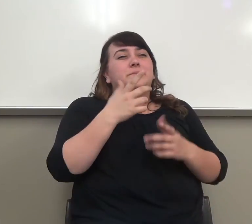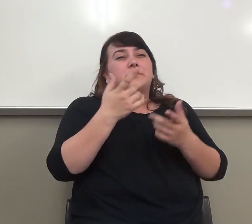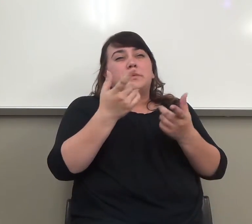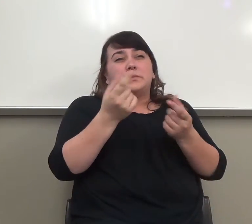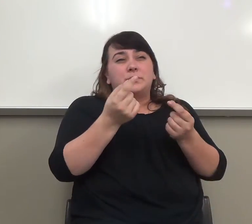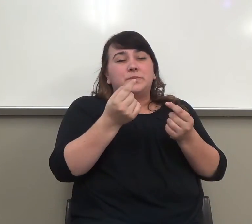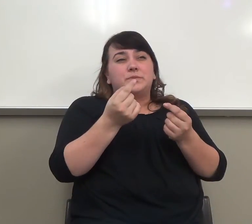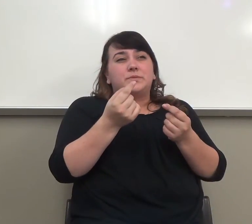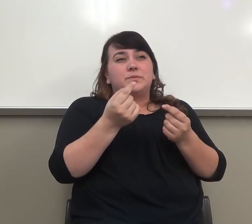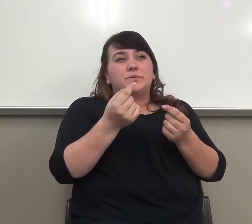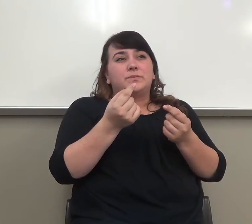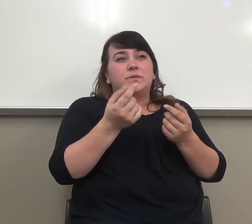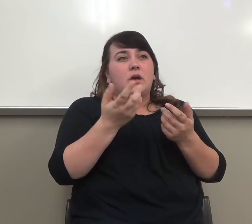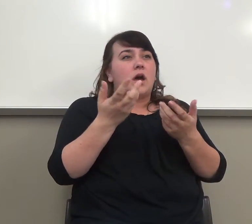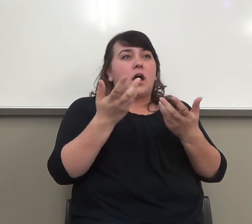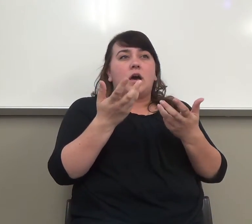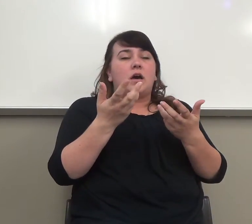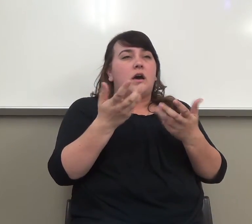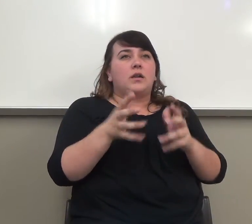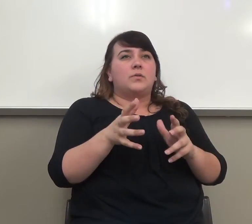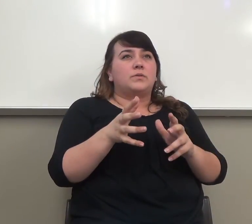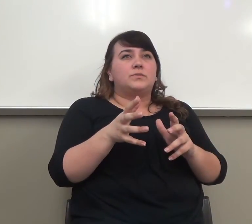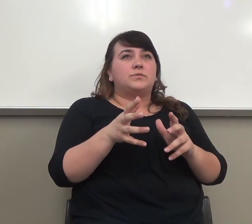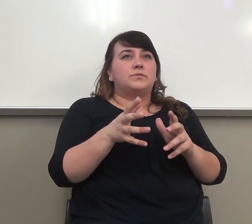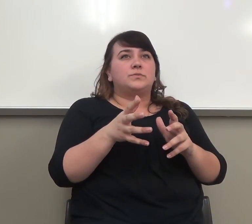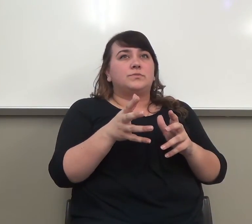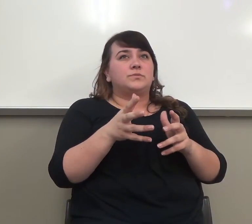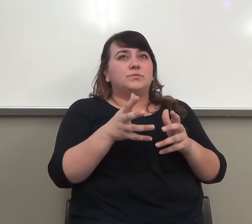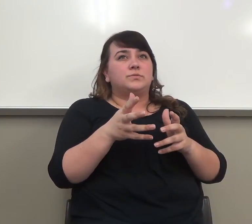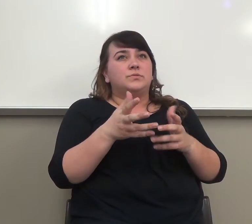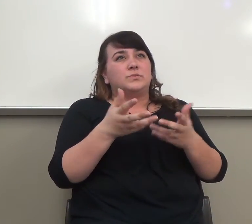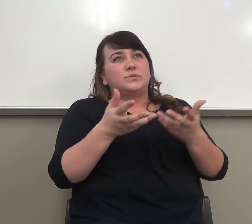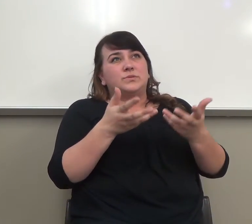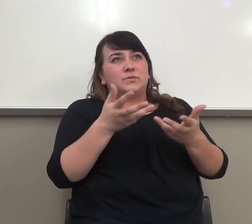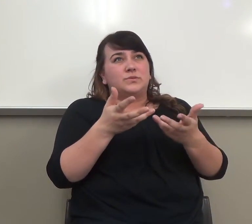not give you a break. So maybe the next five minutes or so,